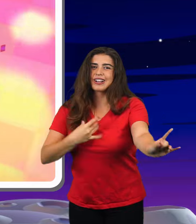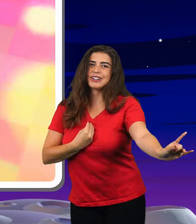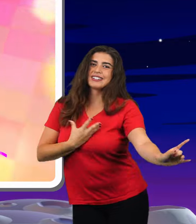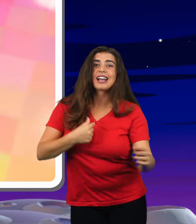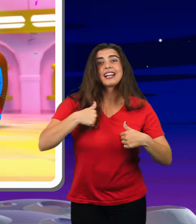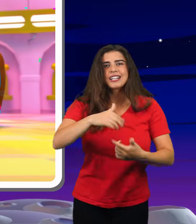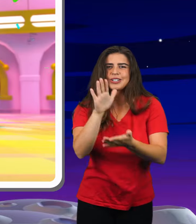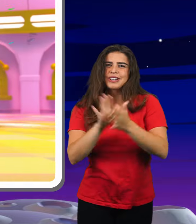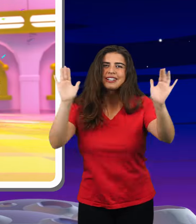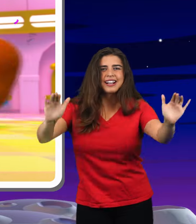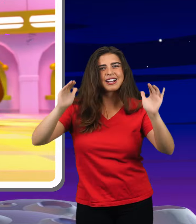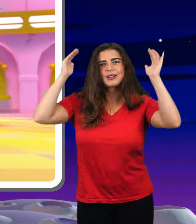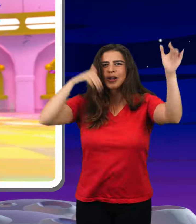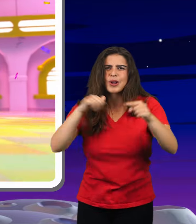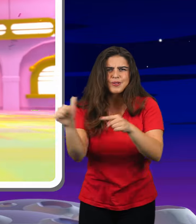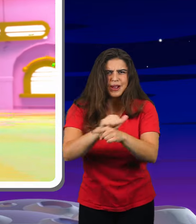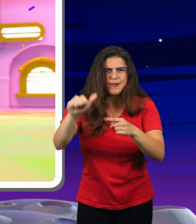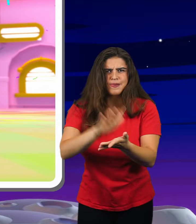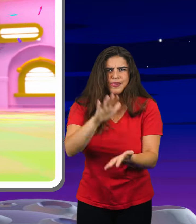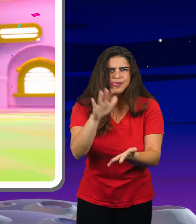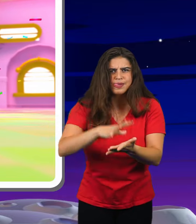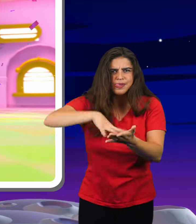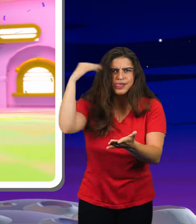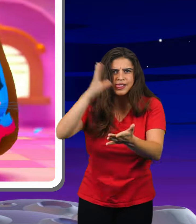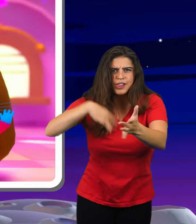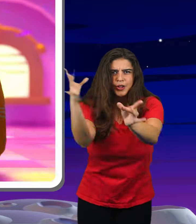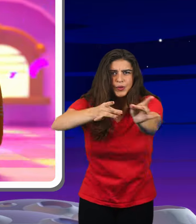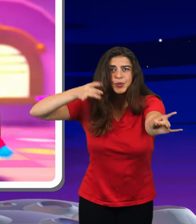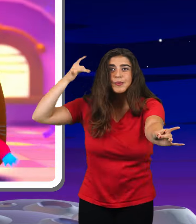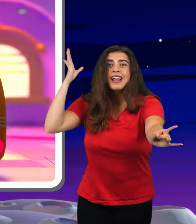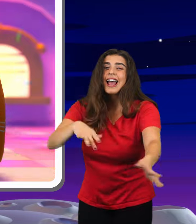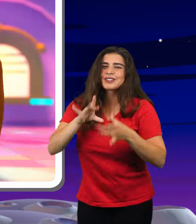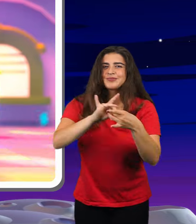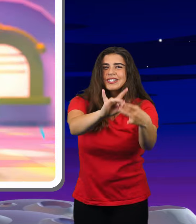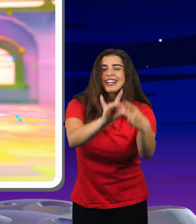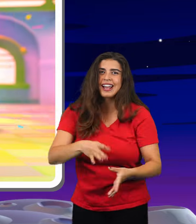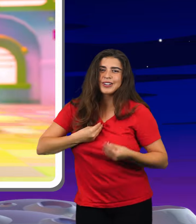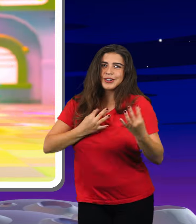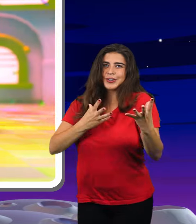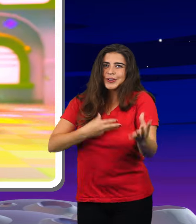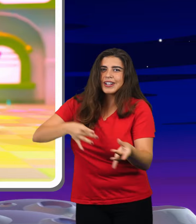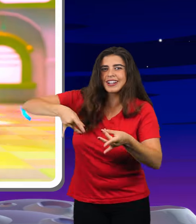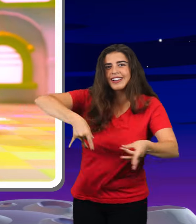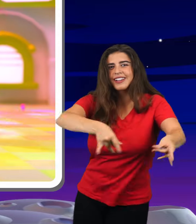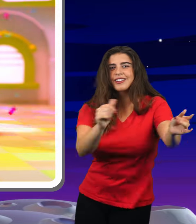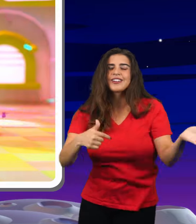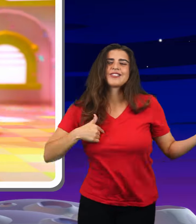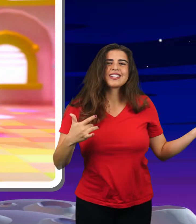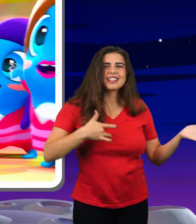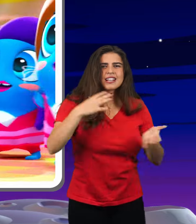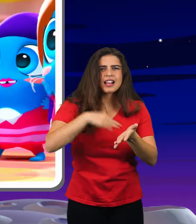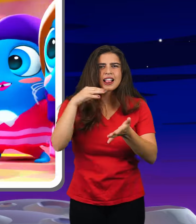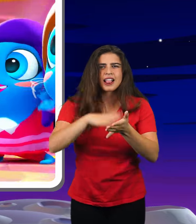feelings real Cupid's where you're so bad In an academy for Cups To make relationships